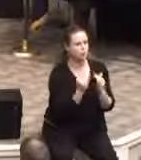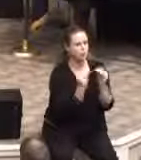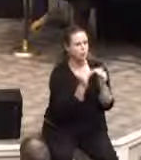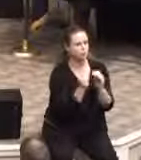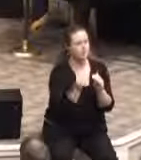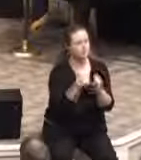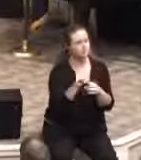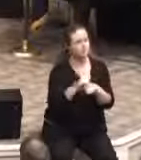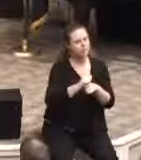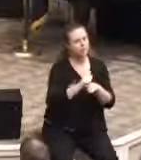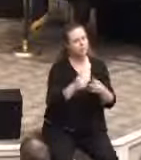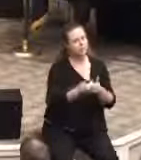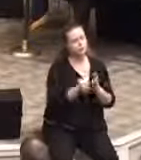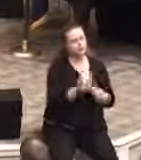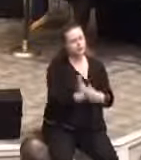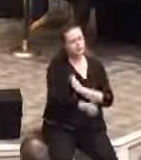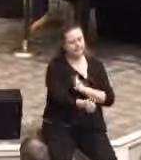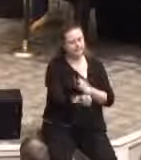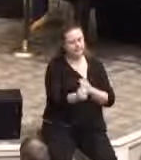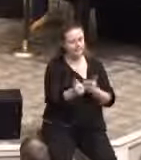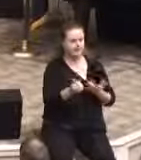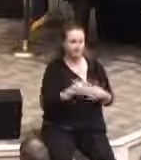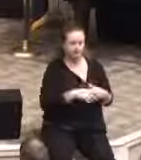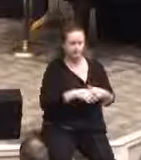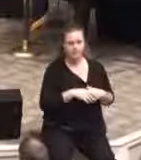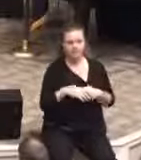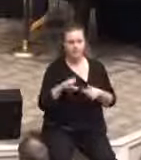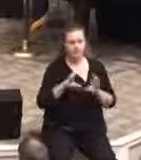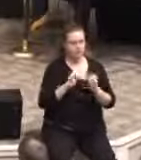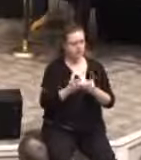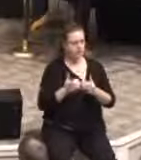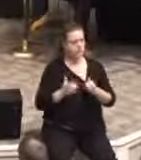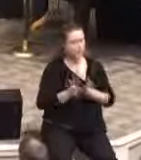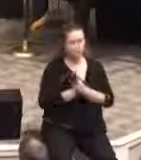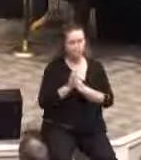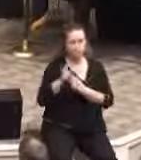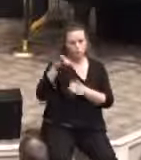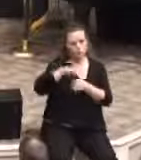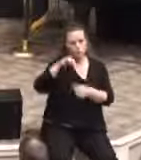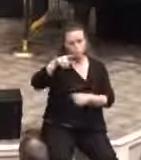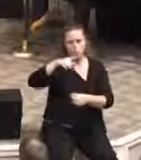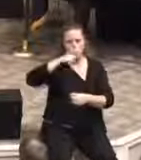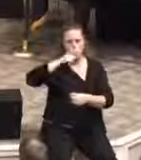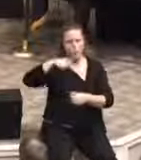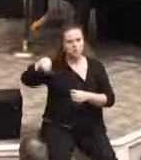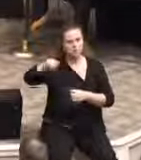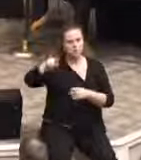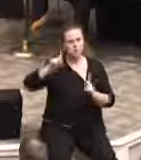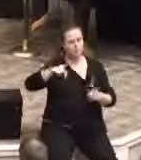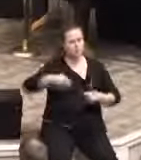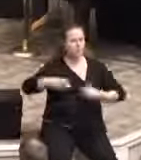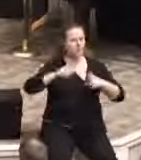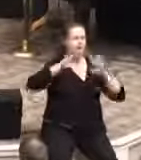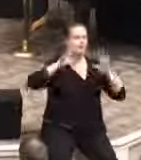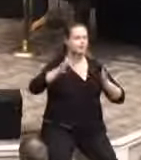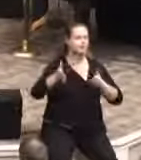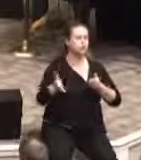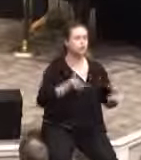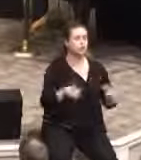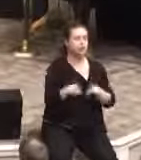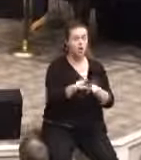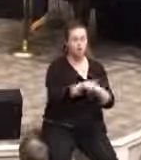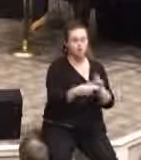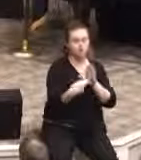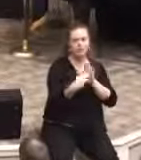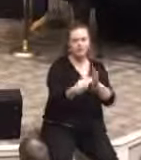their new skills. The class was asked to choose the person who best provided excellent service throughout their training and who could